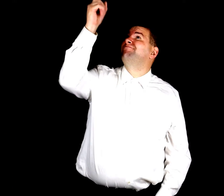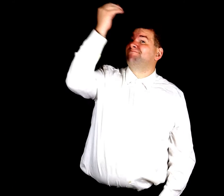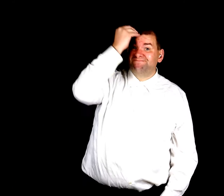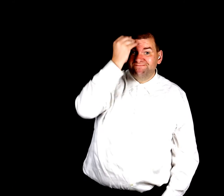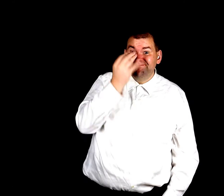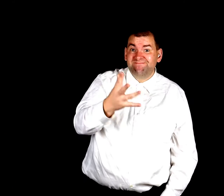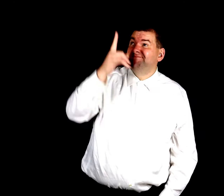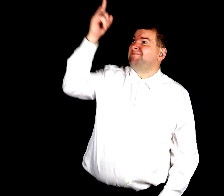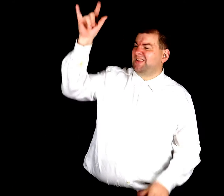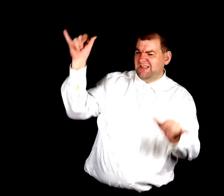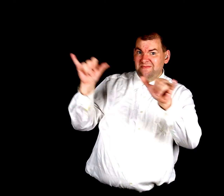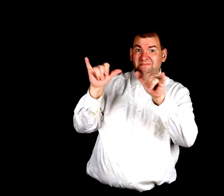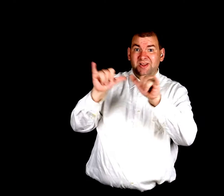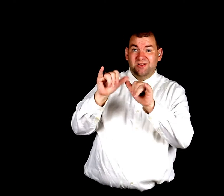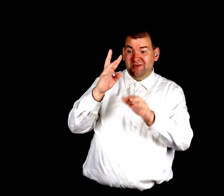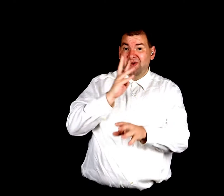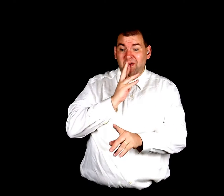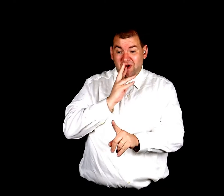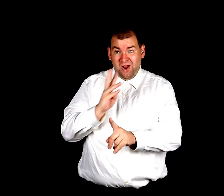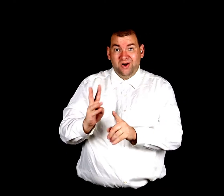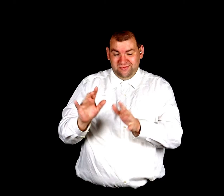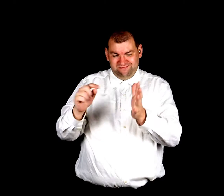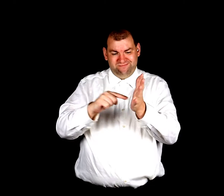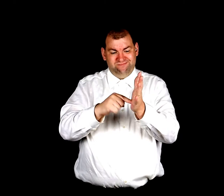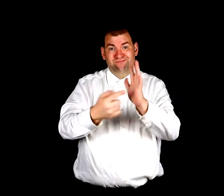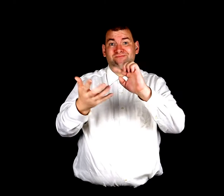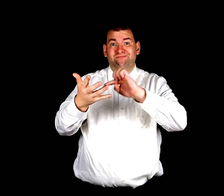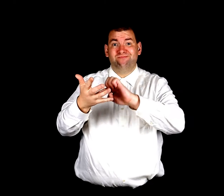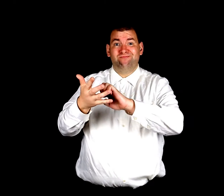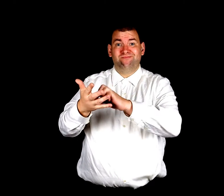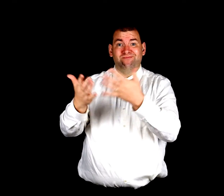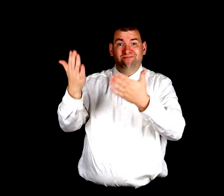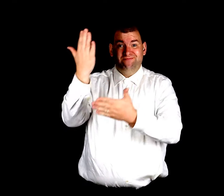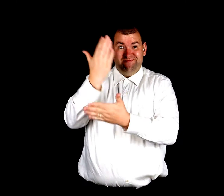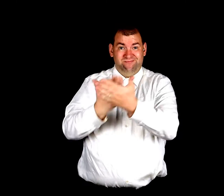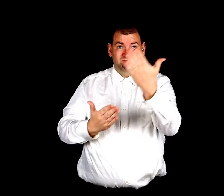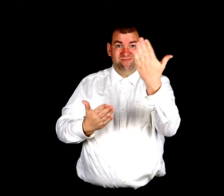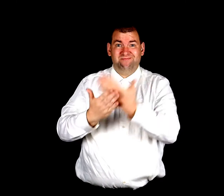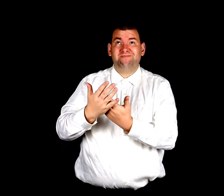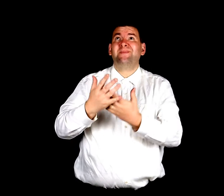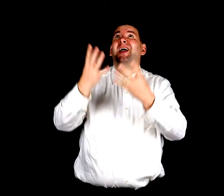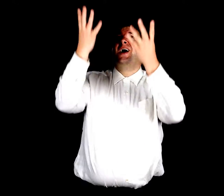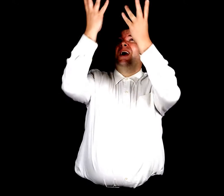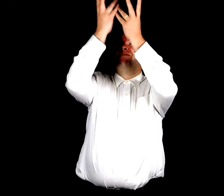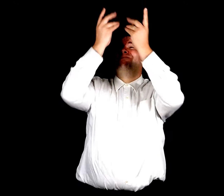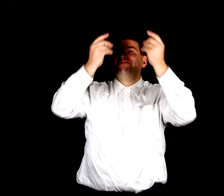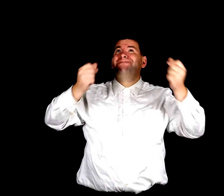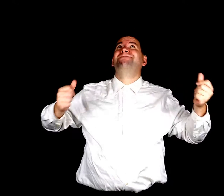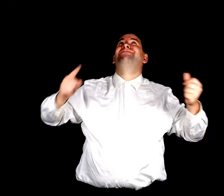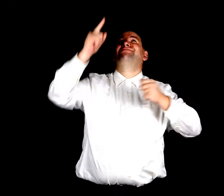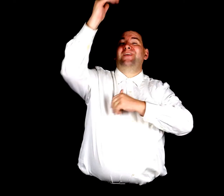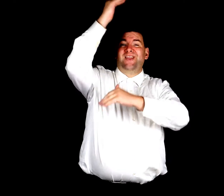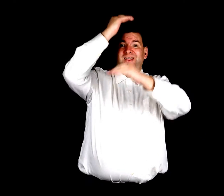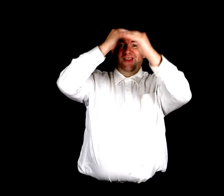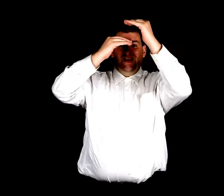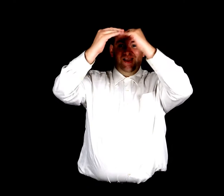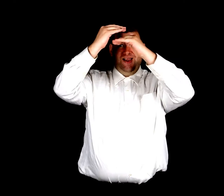He brushes out the water in the hollow of his hand Leaning out the heavens in just